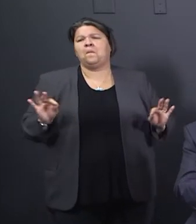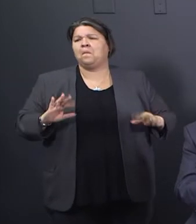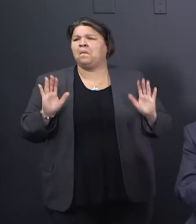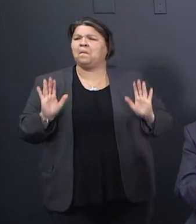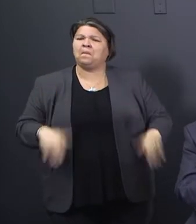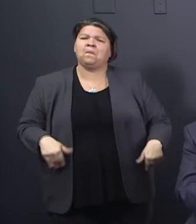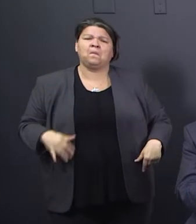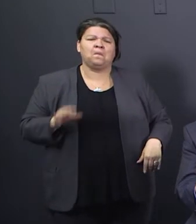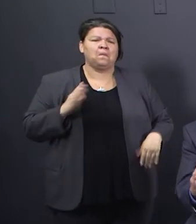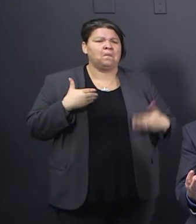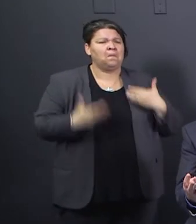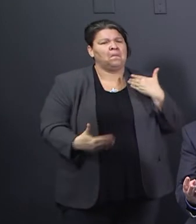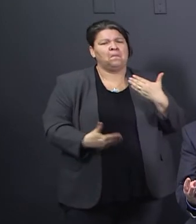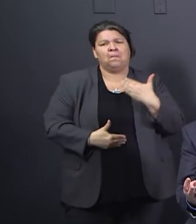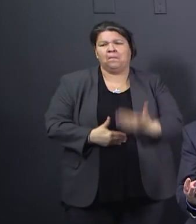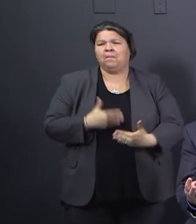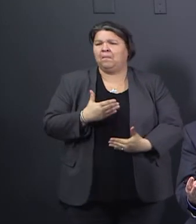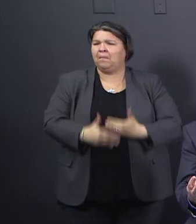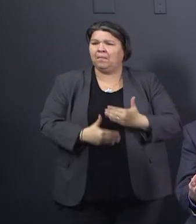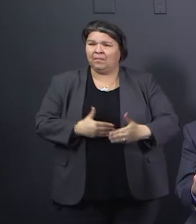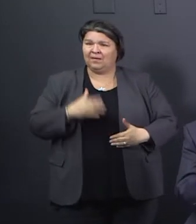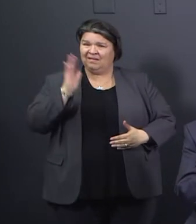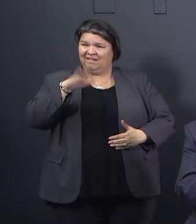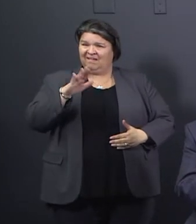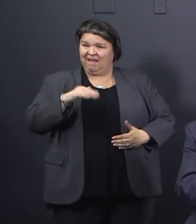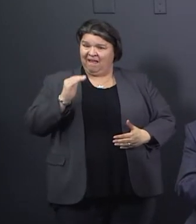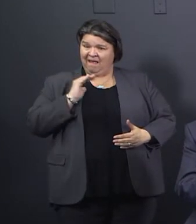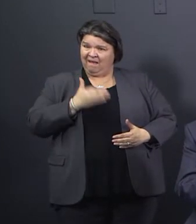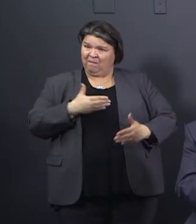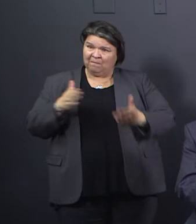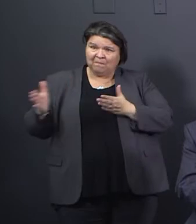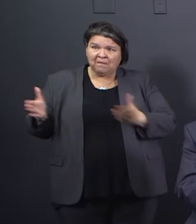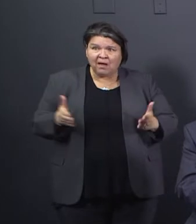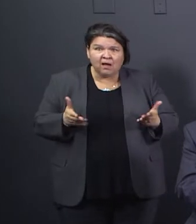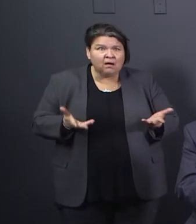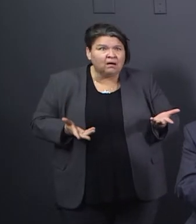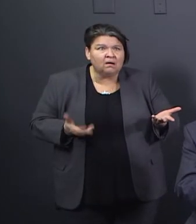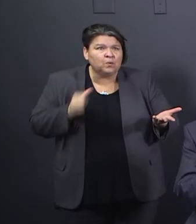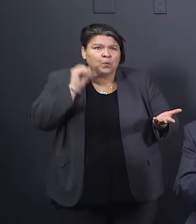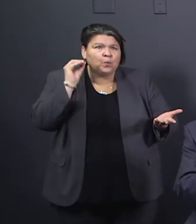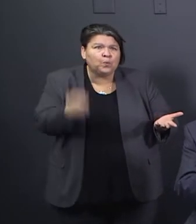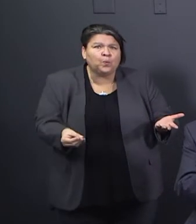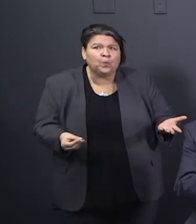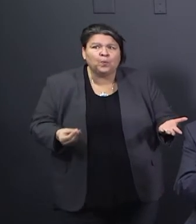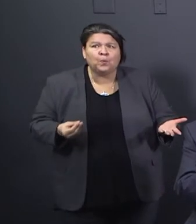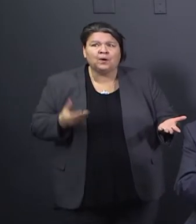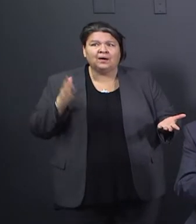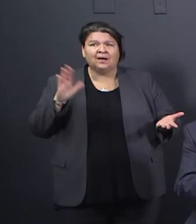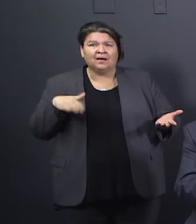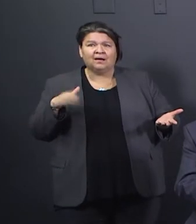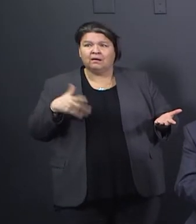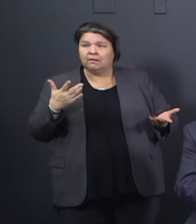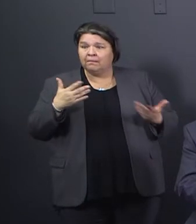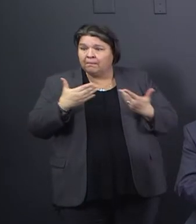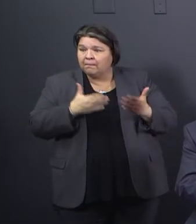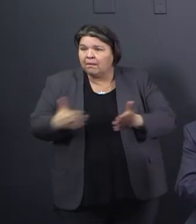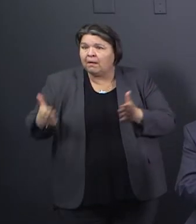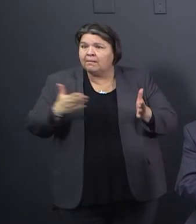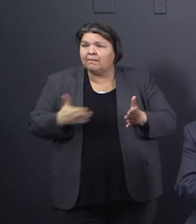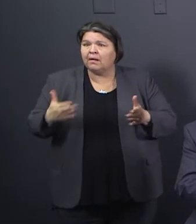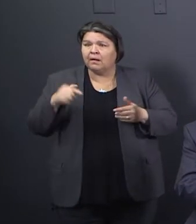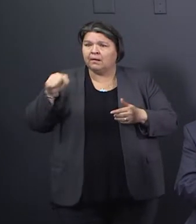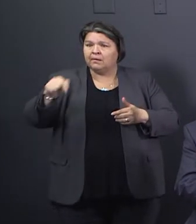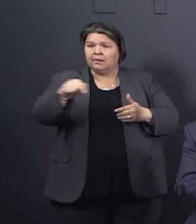looking at their plan because they didn't have one. But in those areas that did have plans, then we wanted to move very rapidly